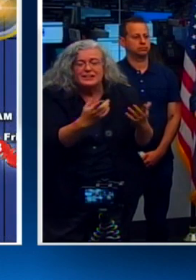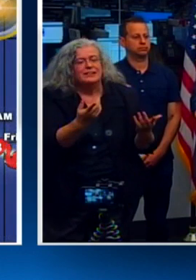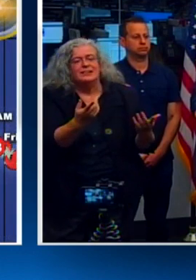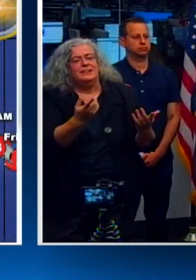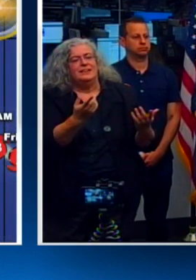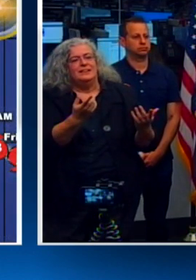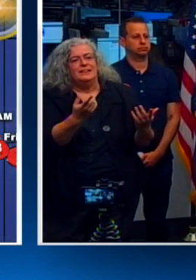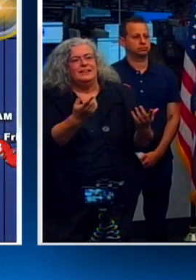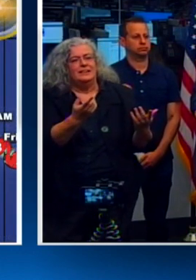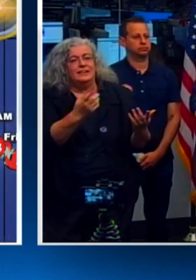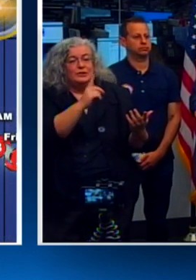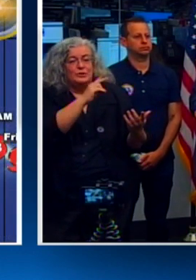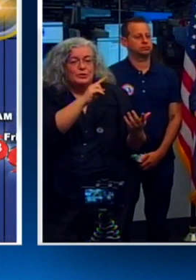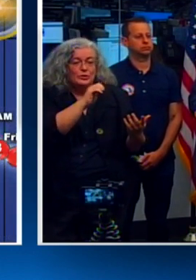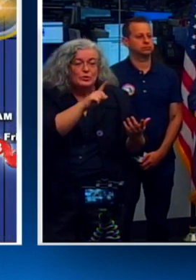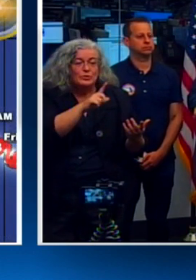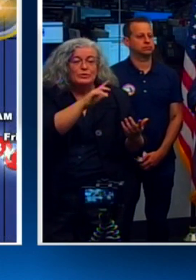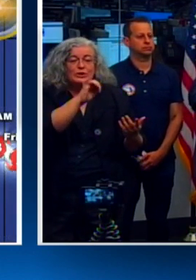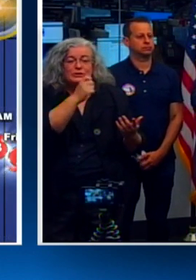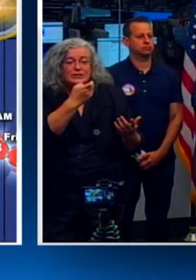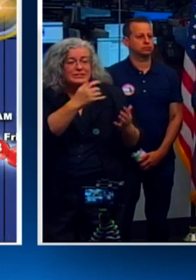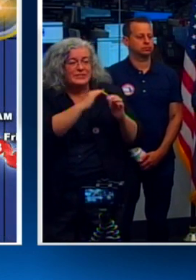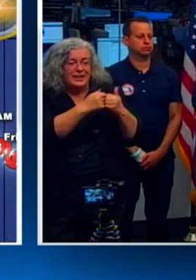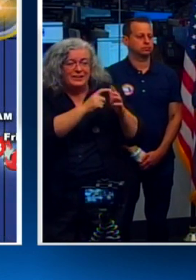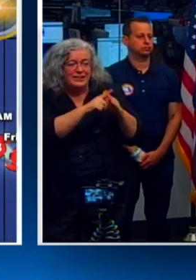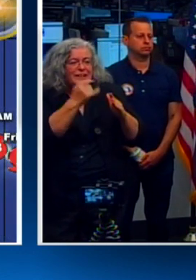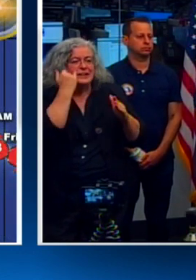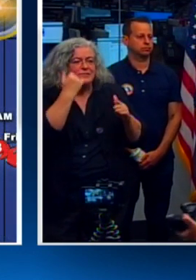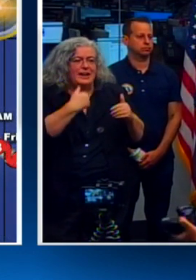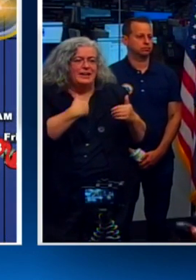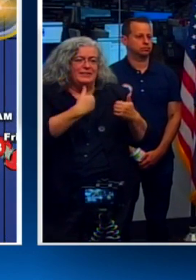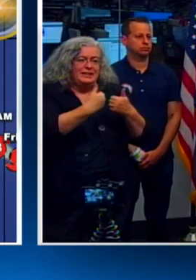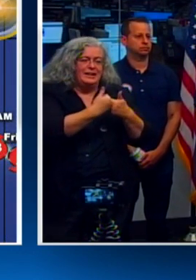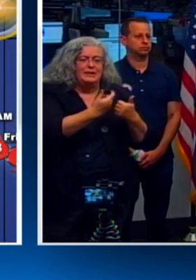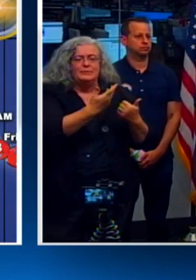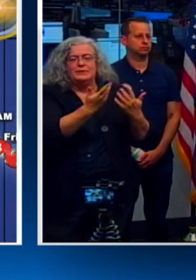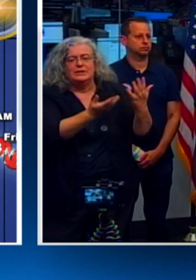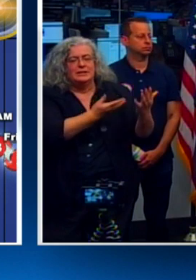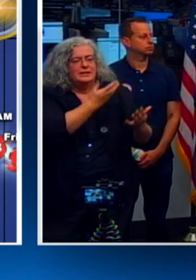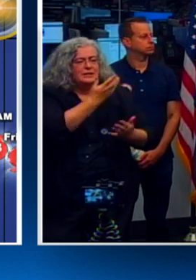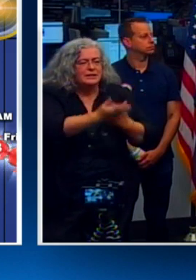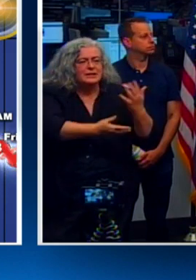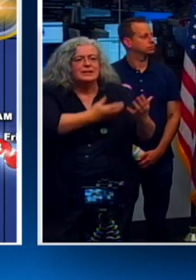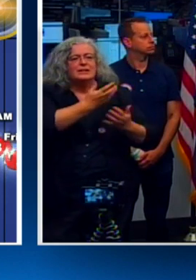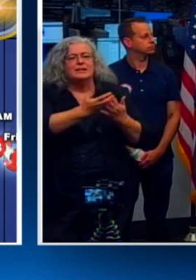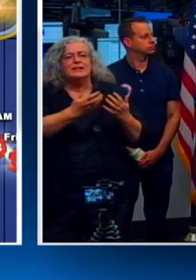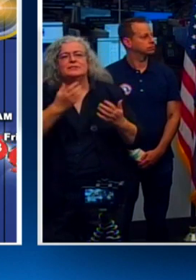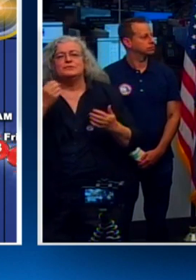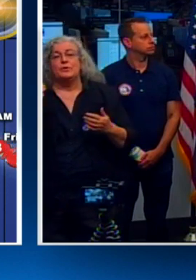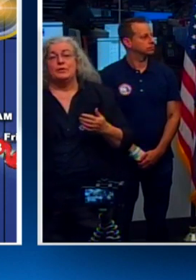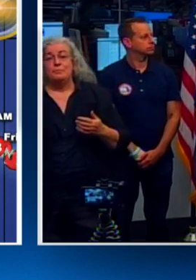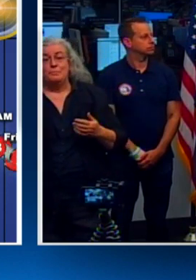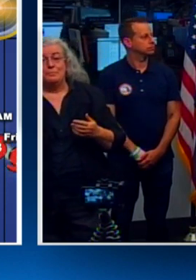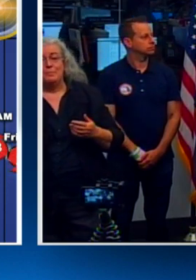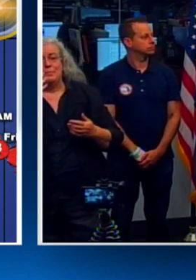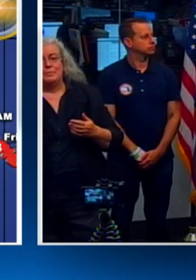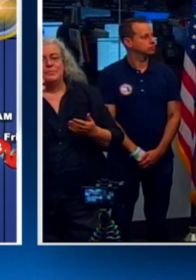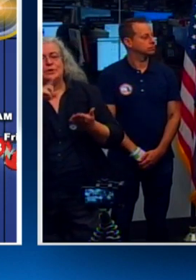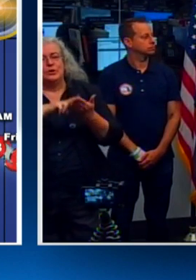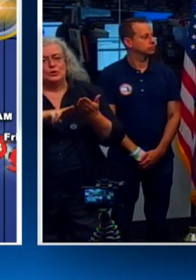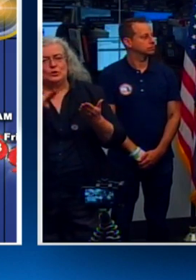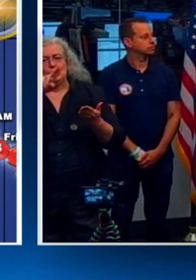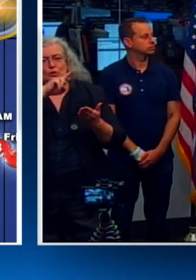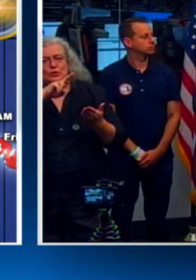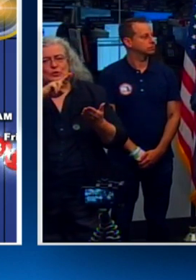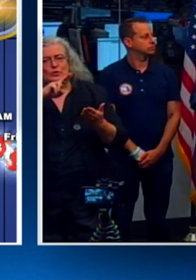Jacksonville or Duval County or other parts of the state? So I think that the mayor and the university officials, I think they made a good decision